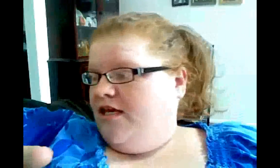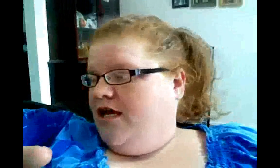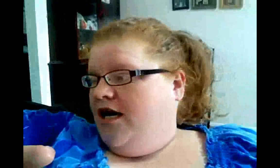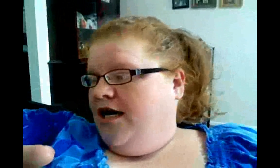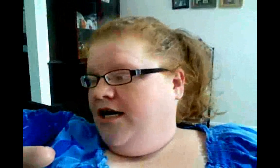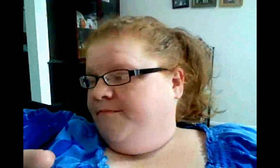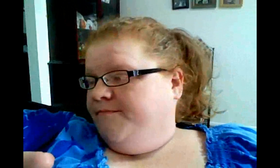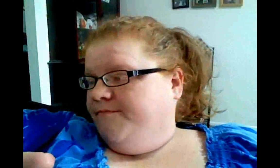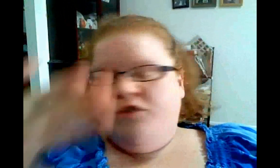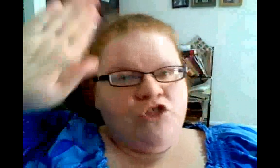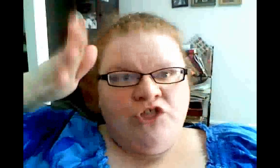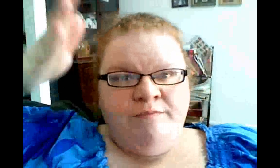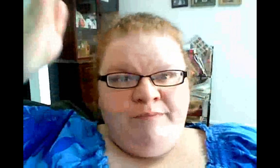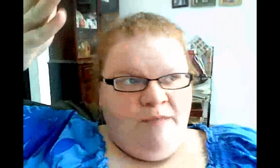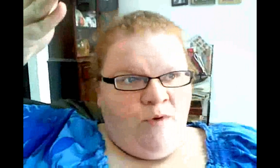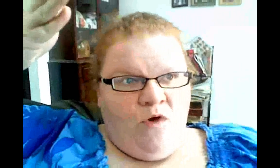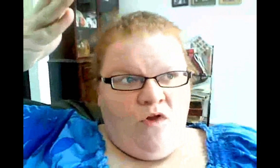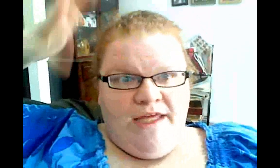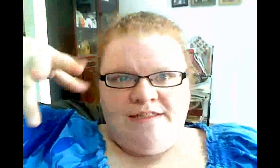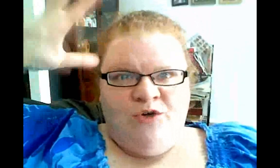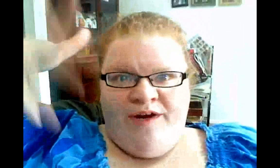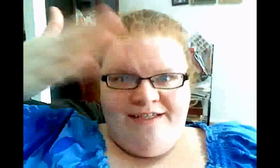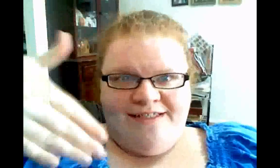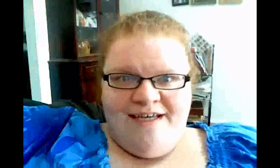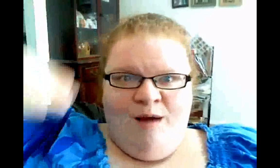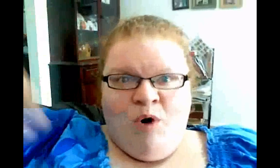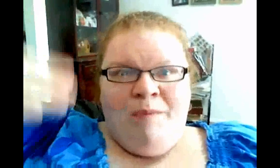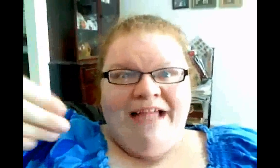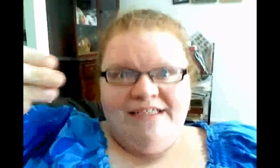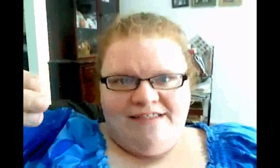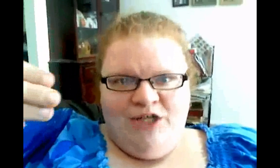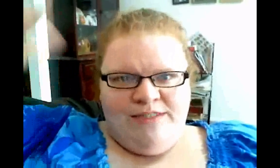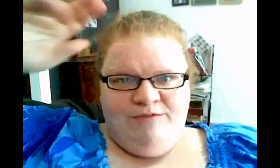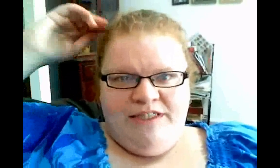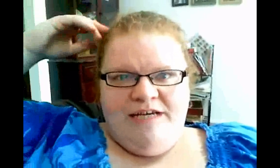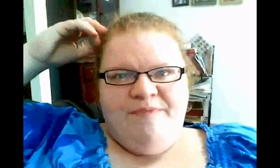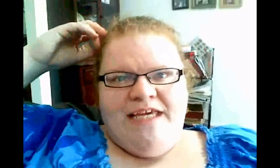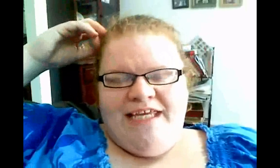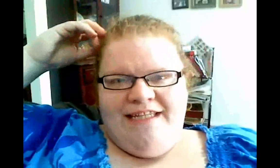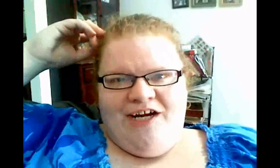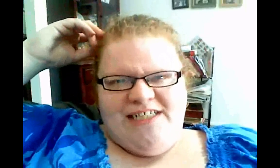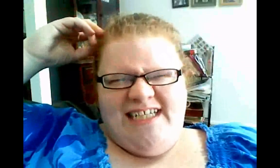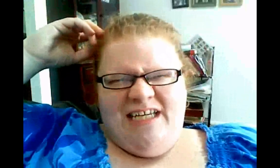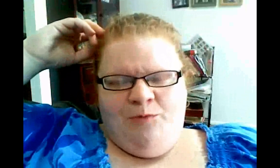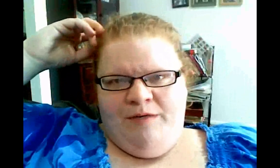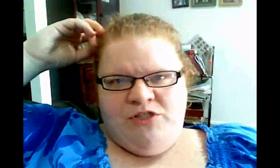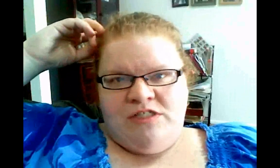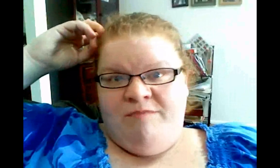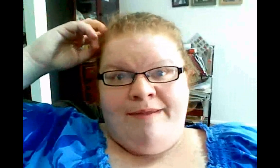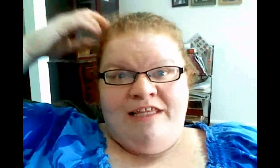for certain people it's a great propellant to really get in there and dig in and read a bunch of stuff maybe that